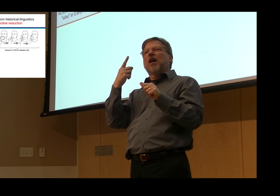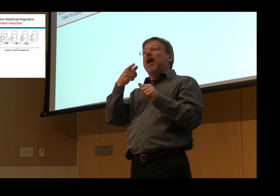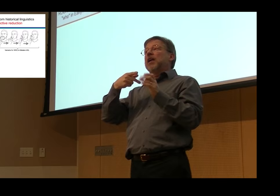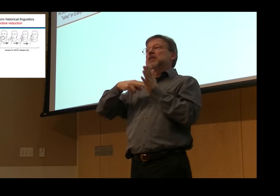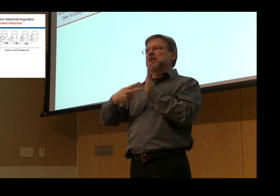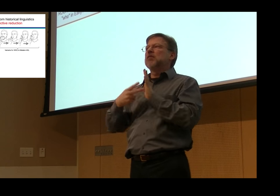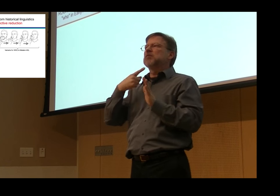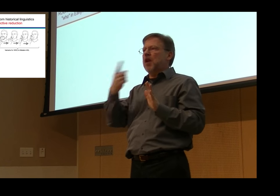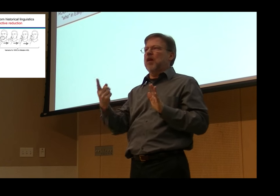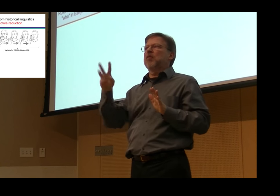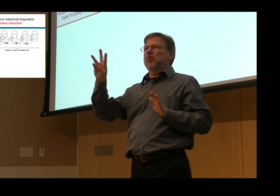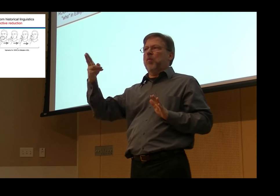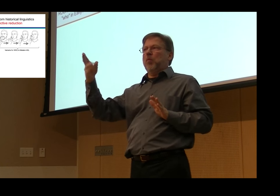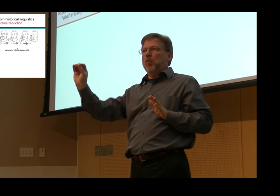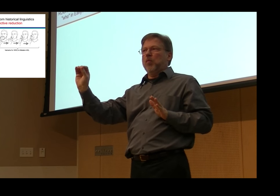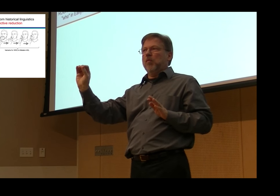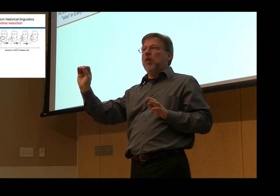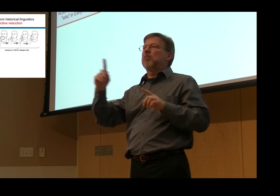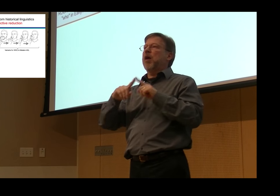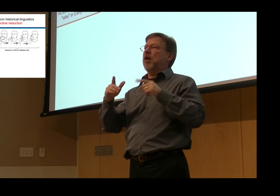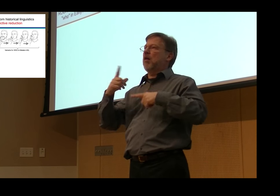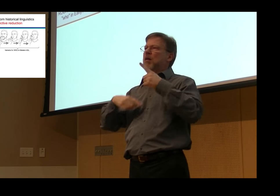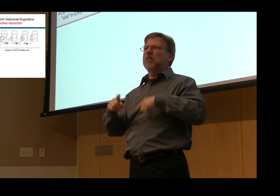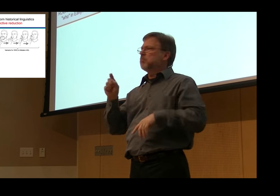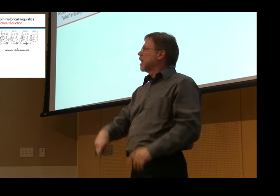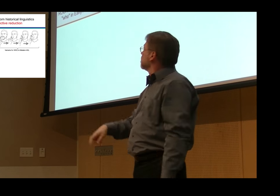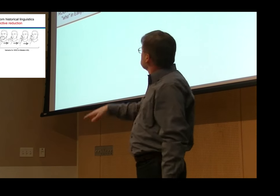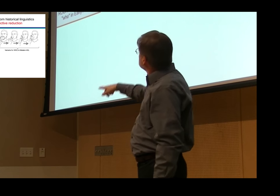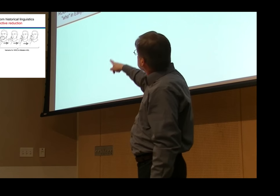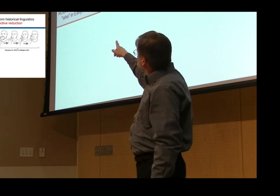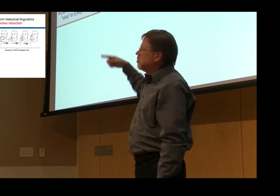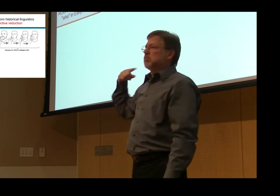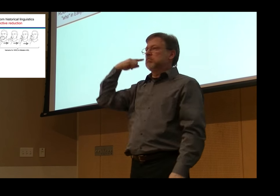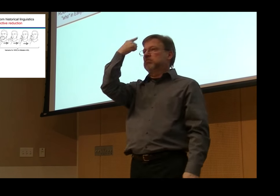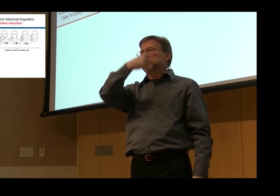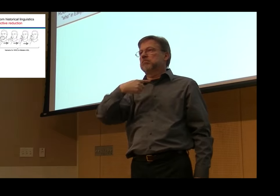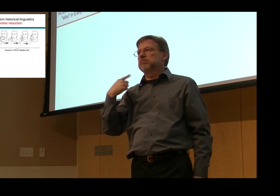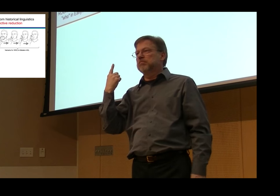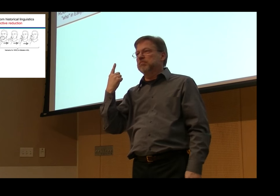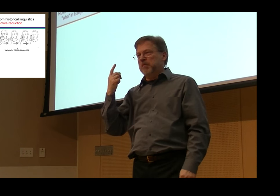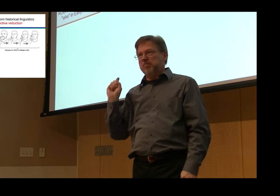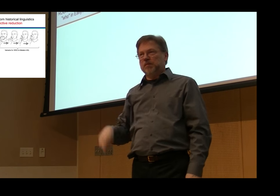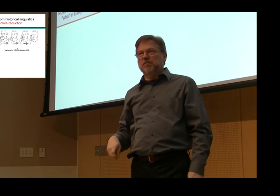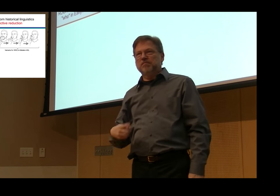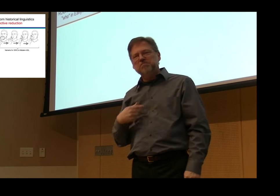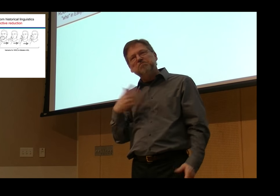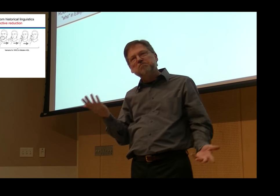identify how this converged or reduced form was not